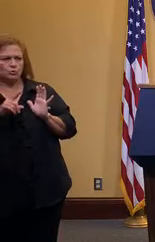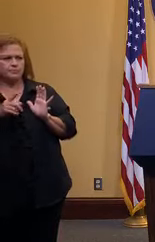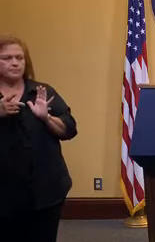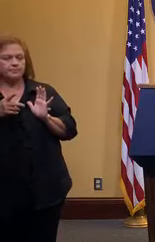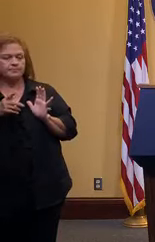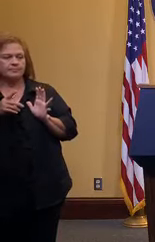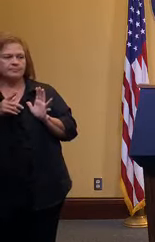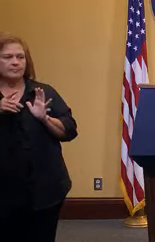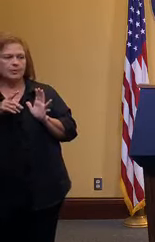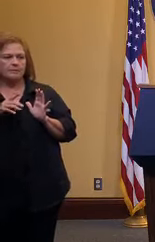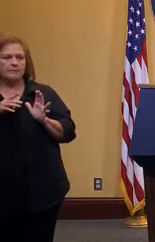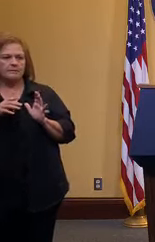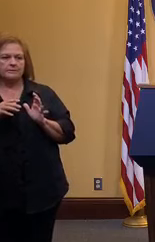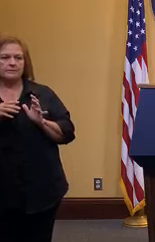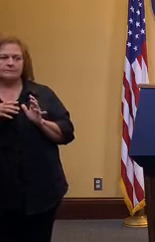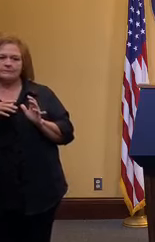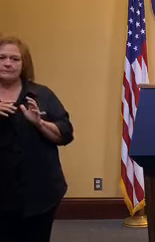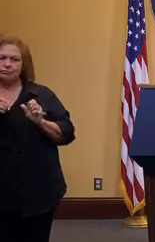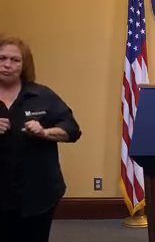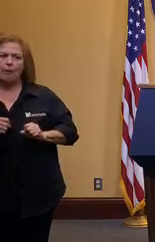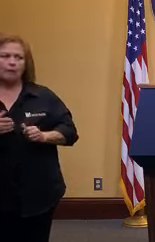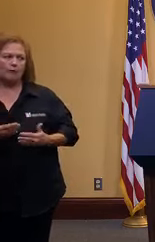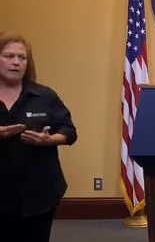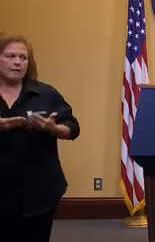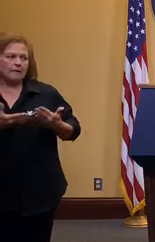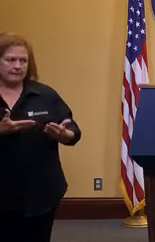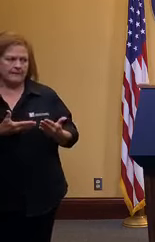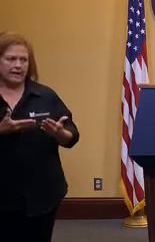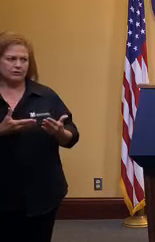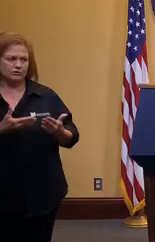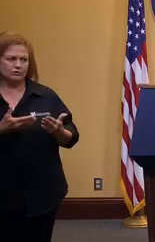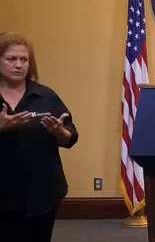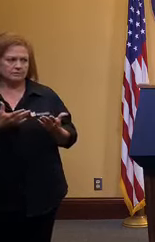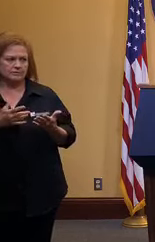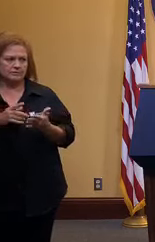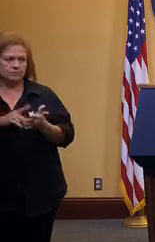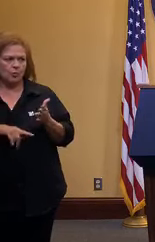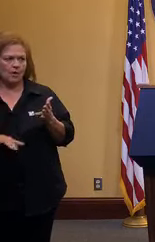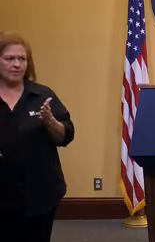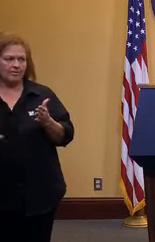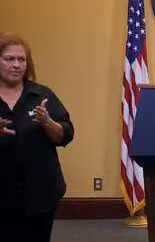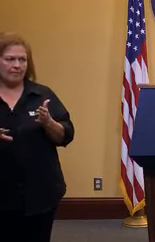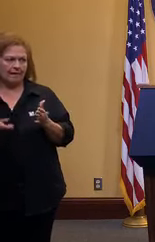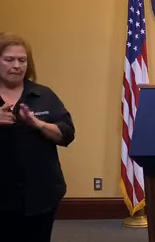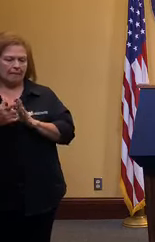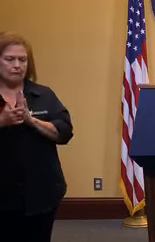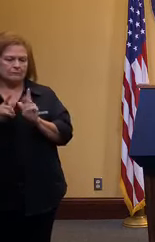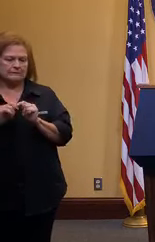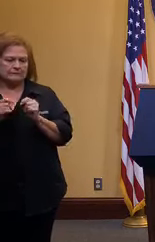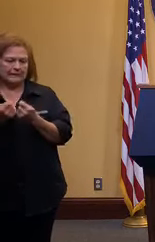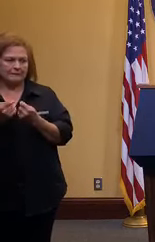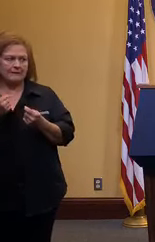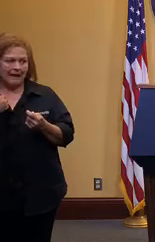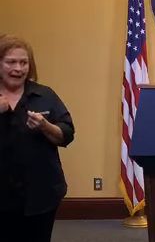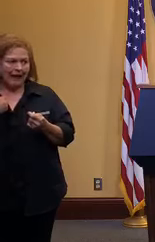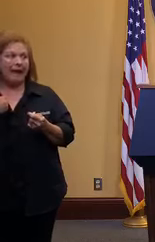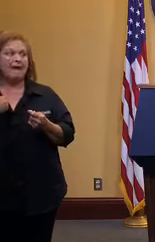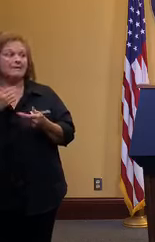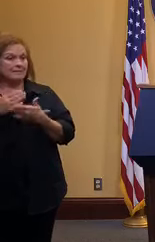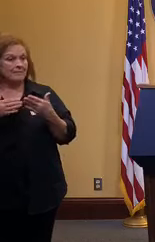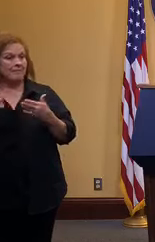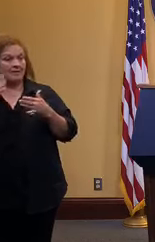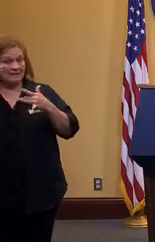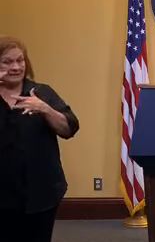it will be the strongest recommendation and then you know i'll await guidance on what their their legal team says there there certainly are communicable